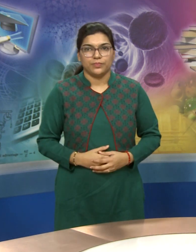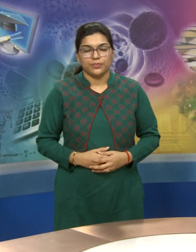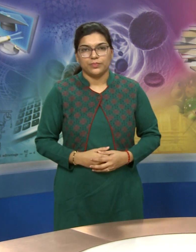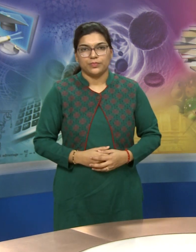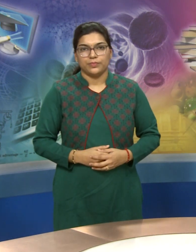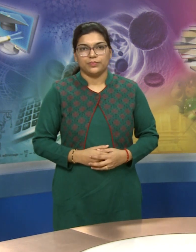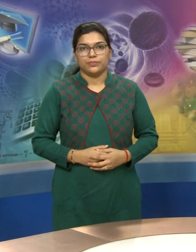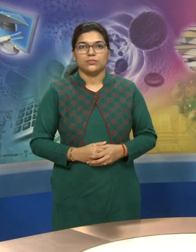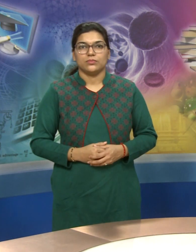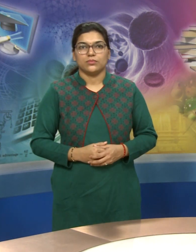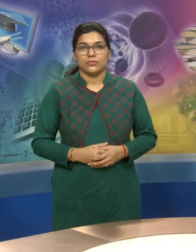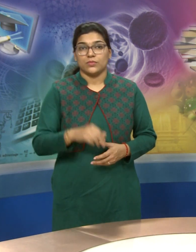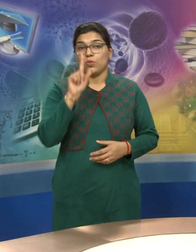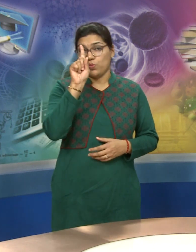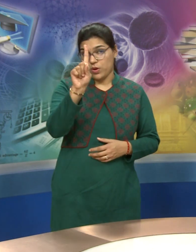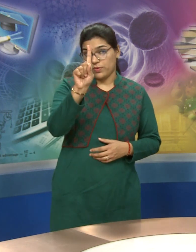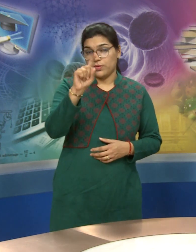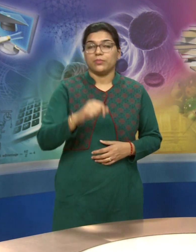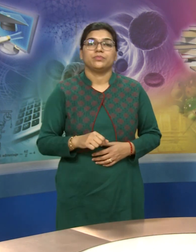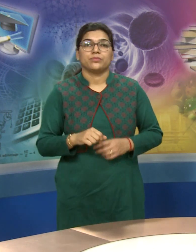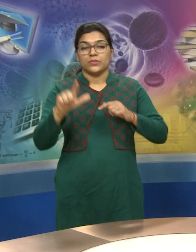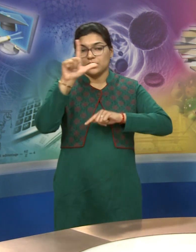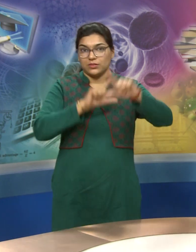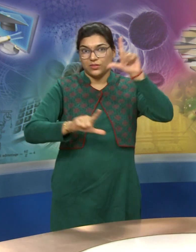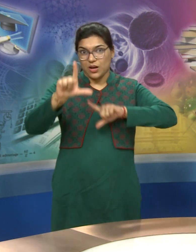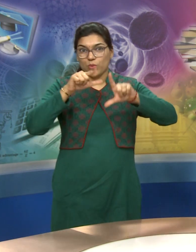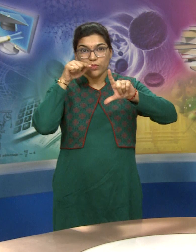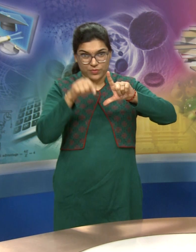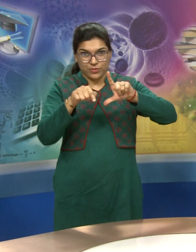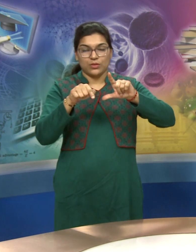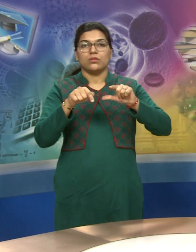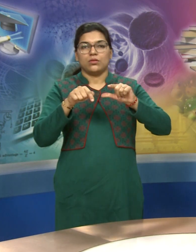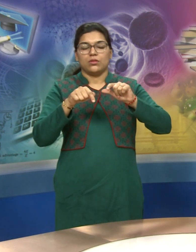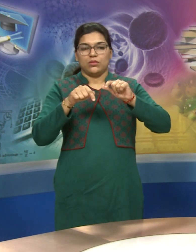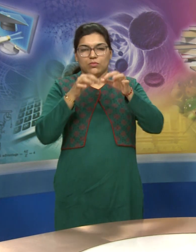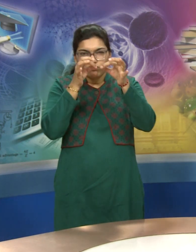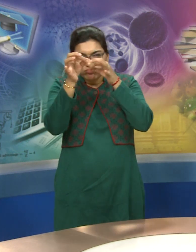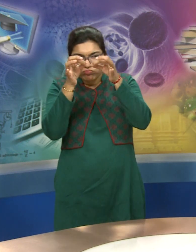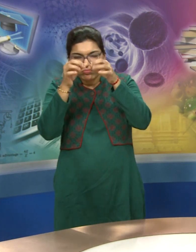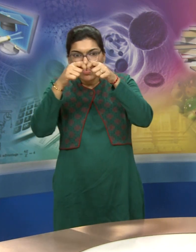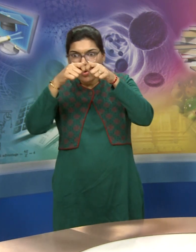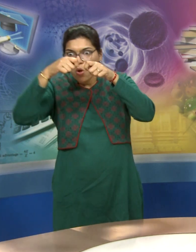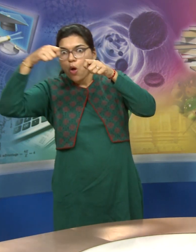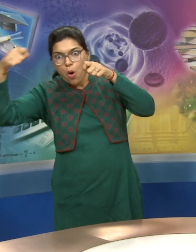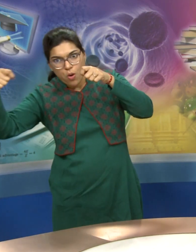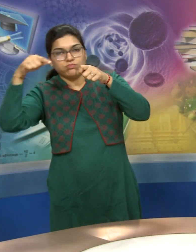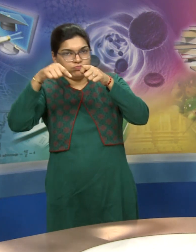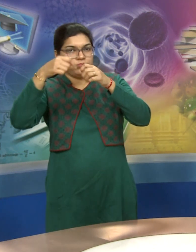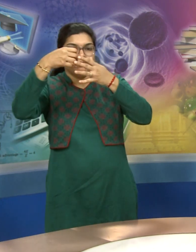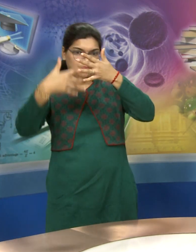0.1 language description 1